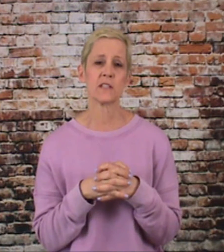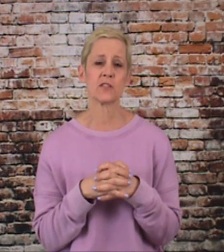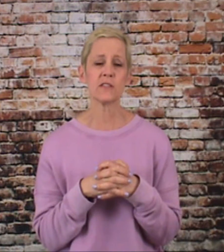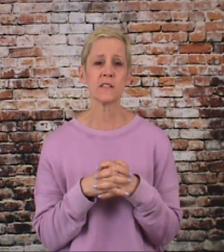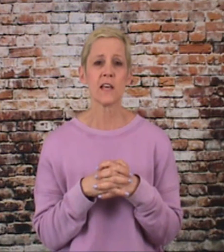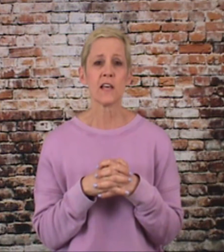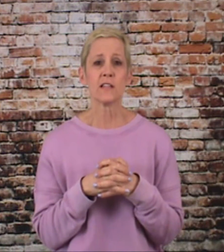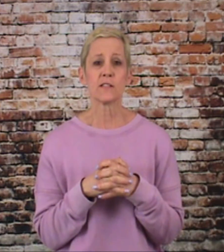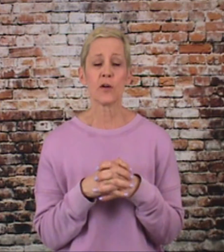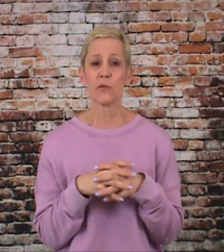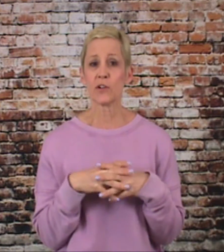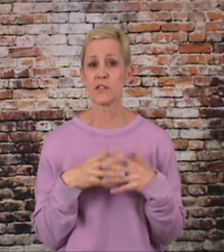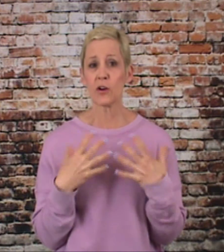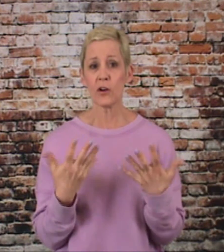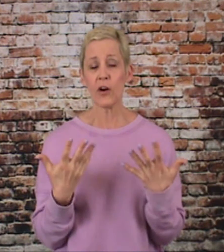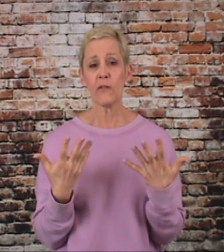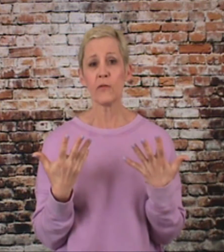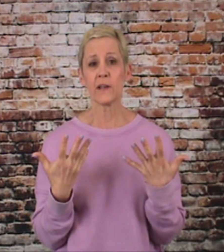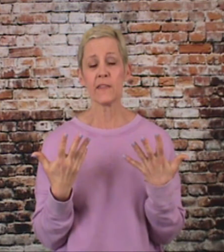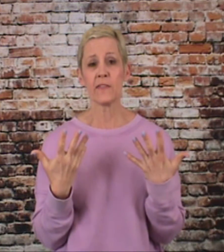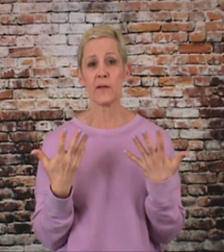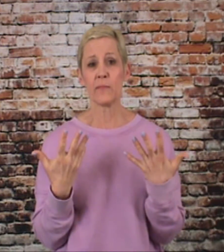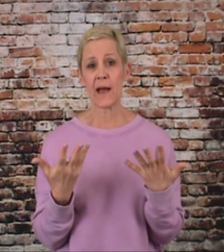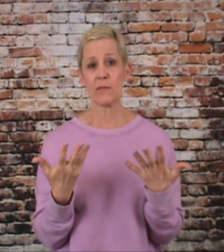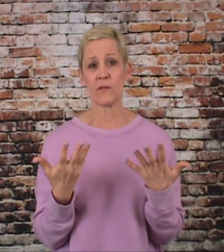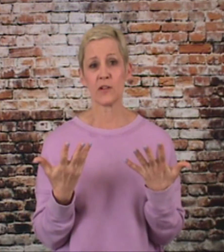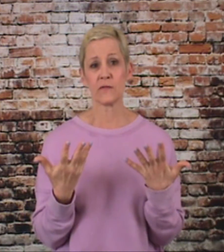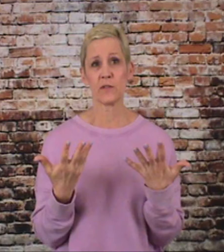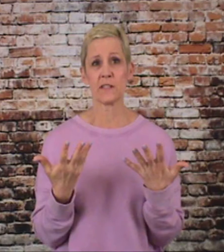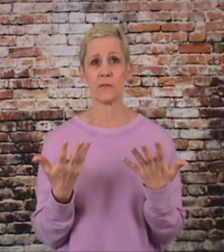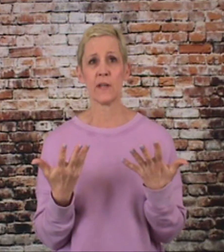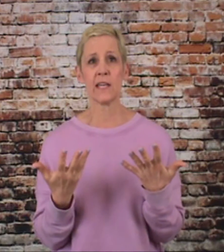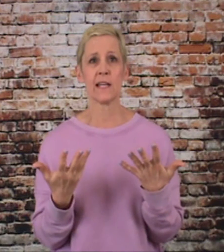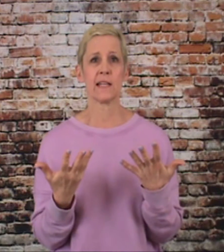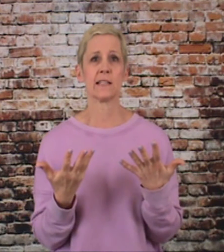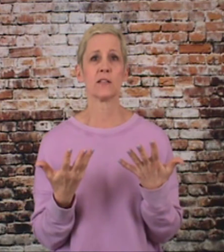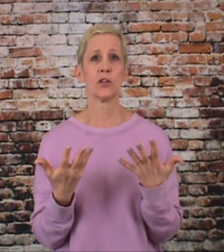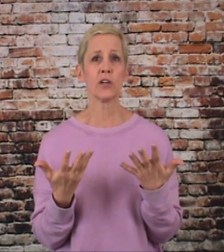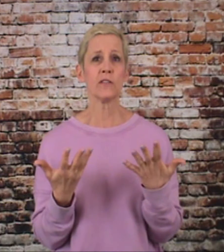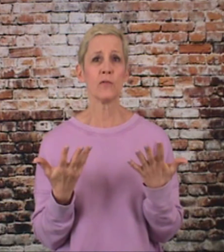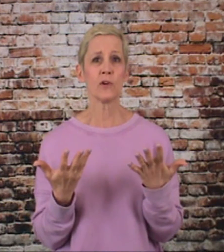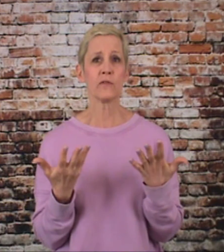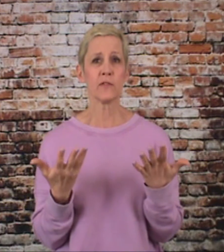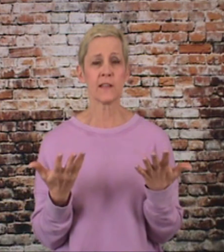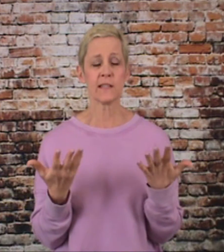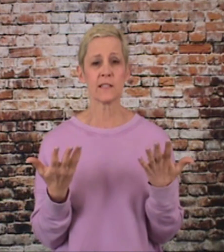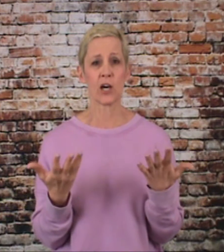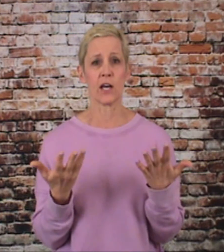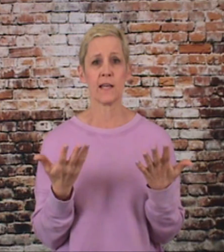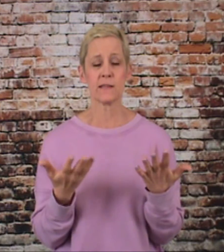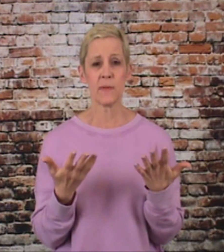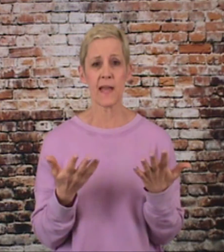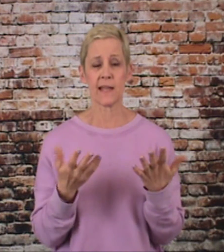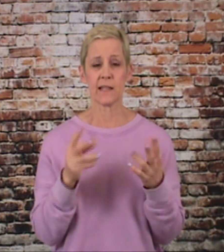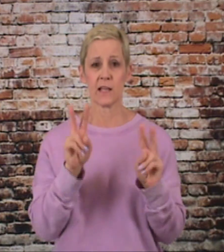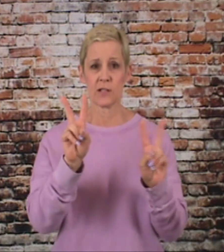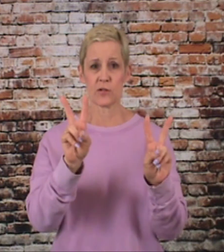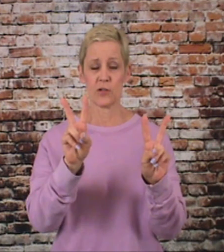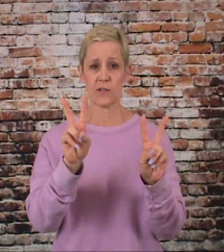teachers so we're going to start off with the Bible verse for this week and it is look at the wonderful things God has made we're going